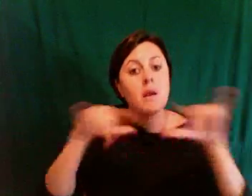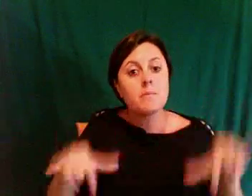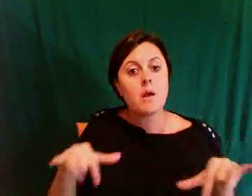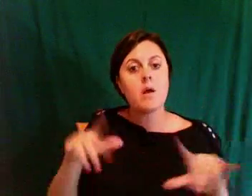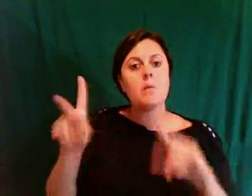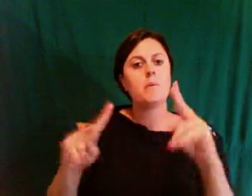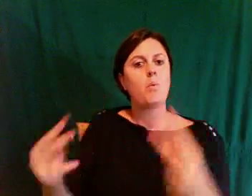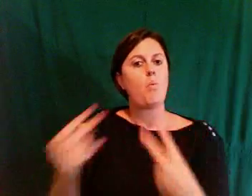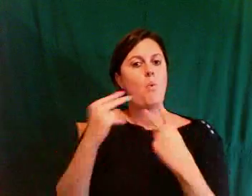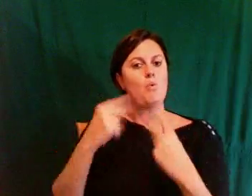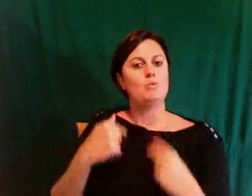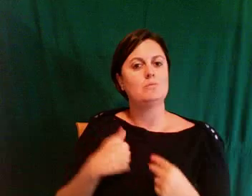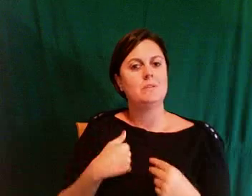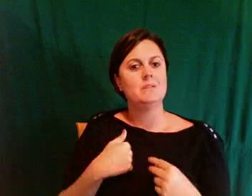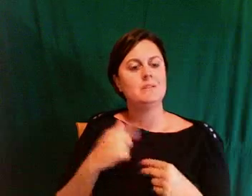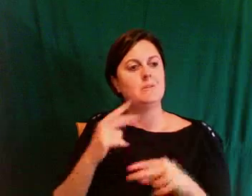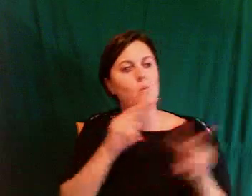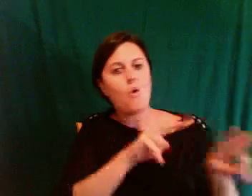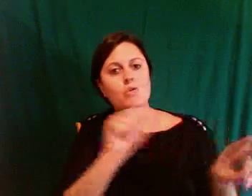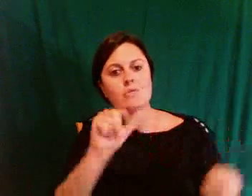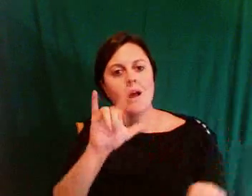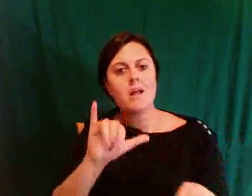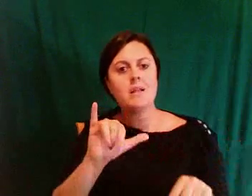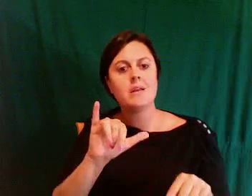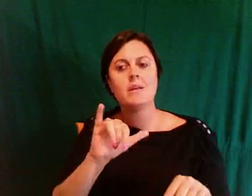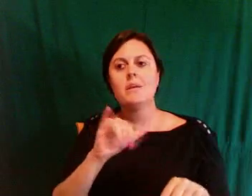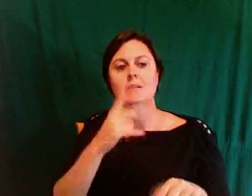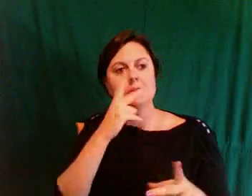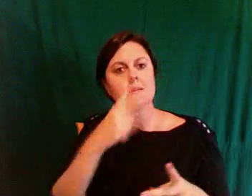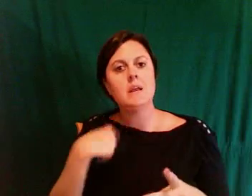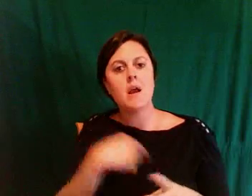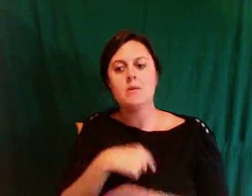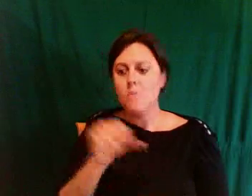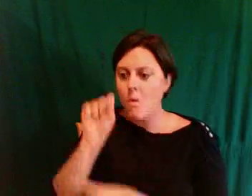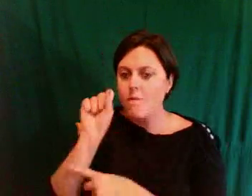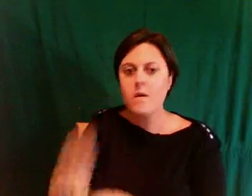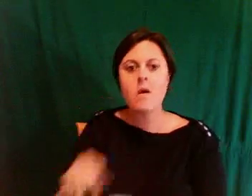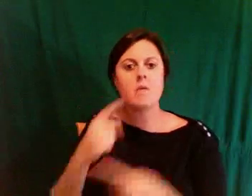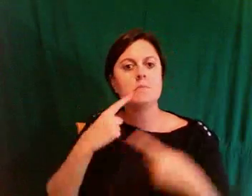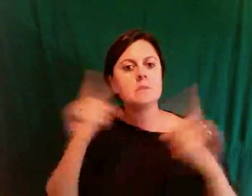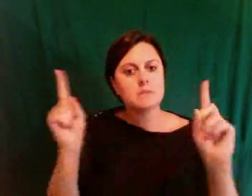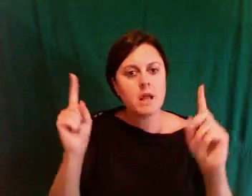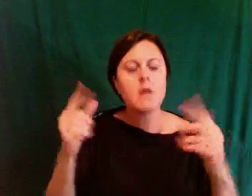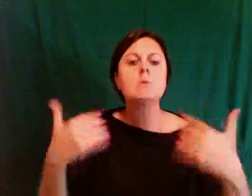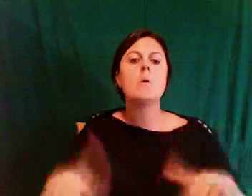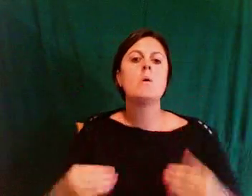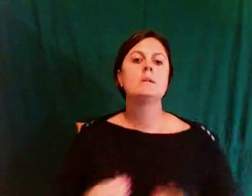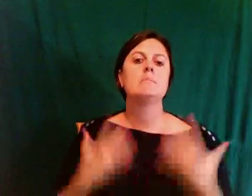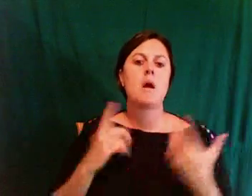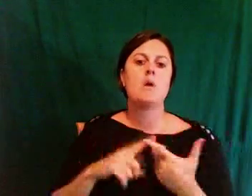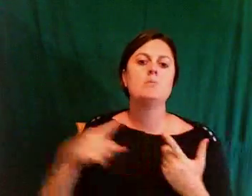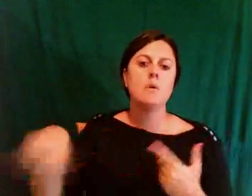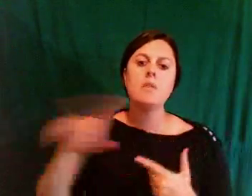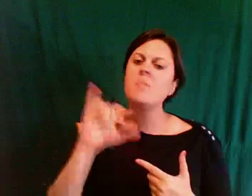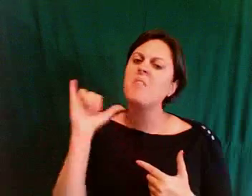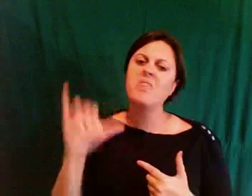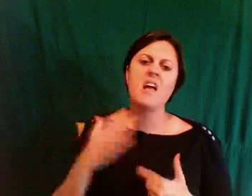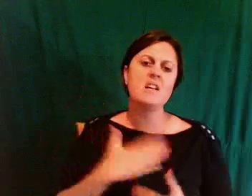and Allie's process. And that is what it's about. Yeah, absolutely. Well, I want to follow back here a minute. I mean,